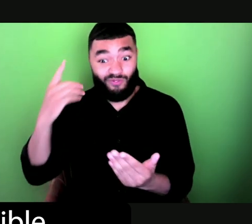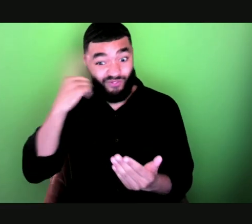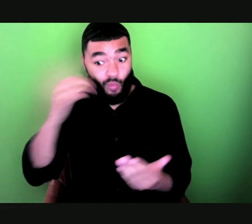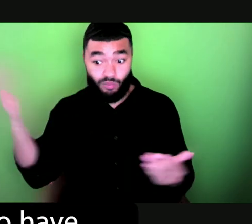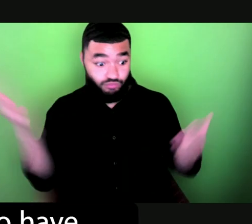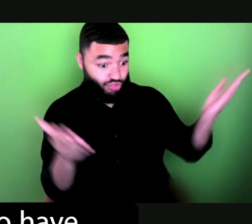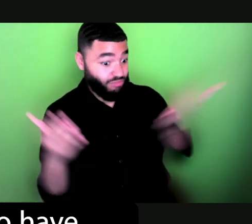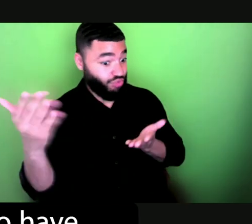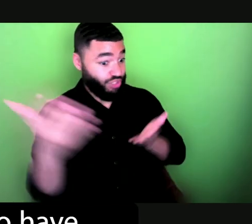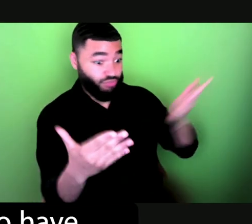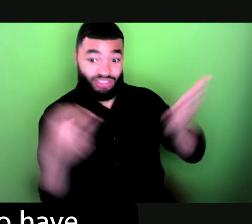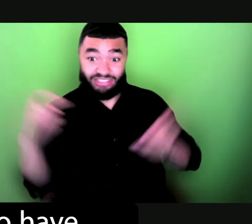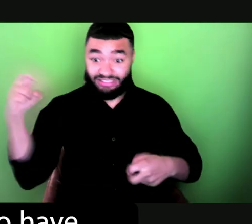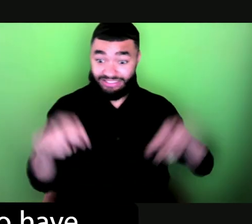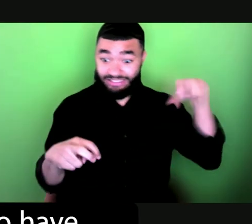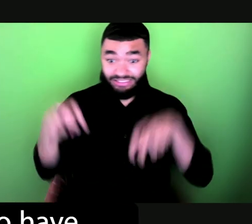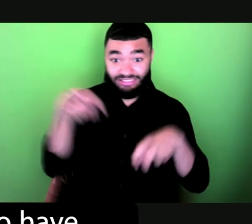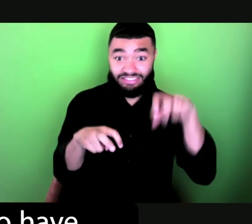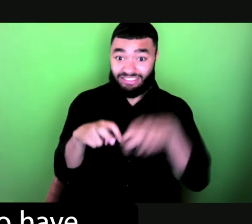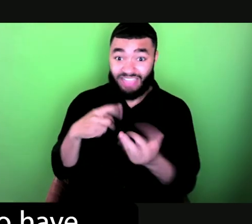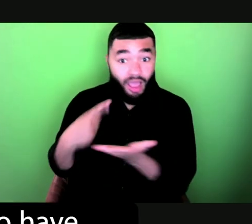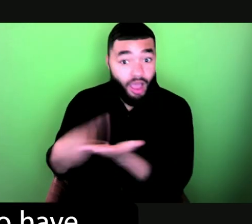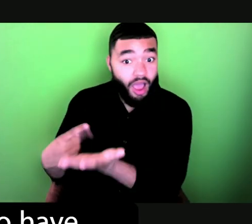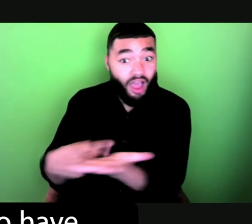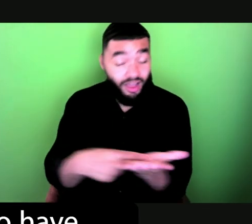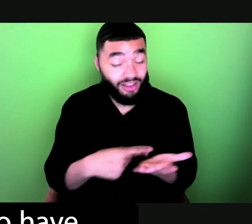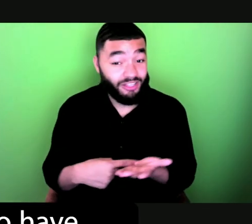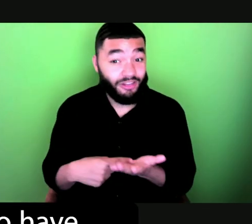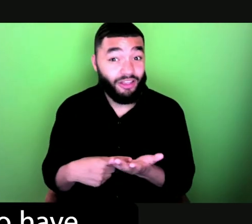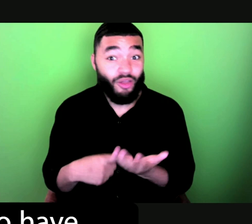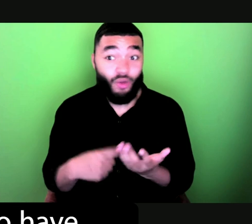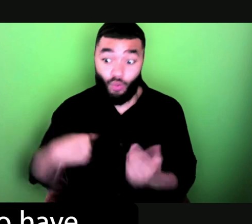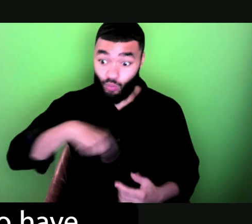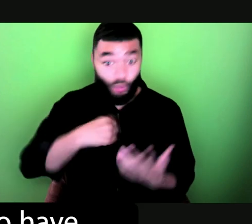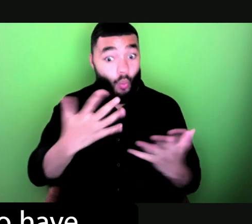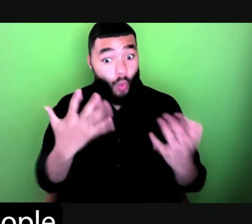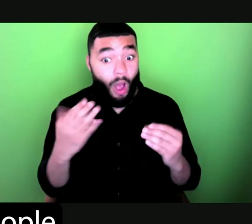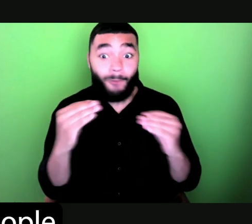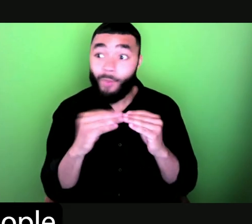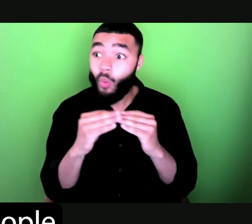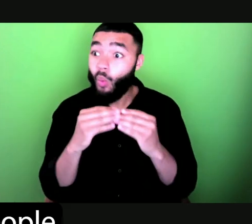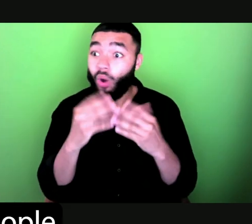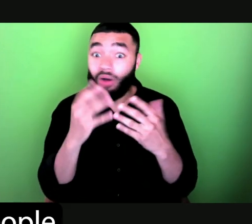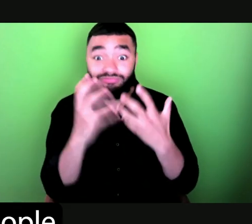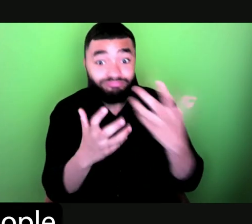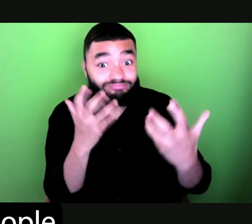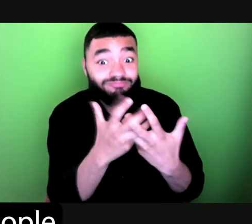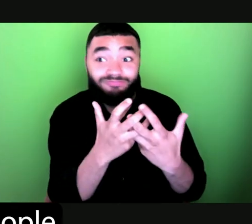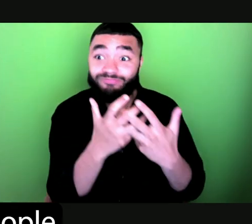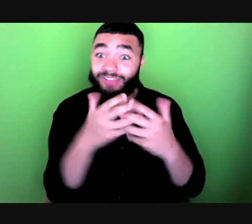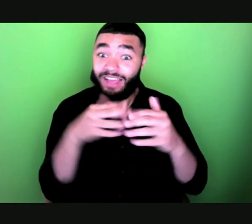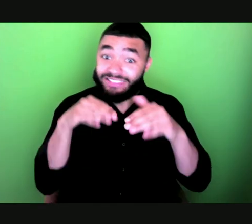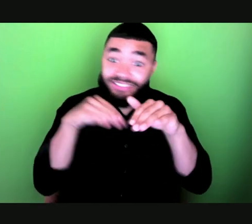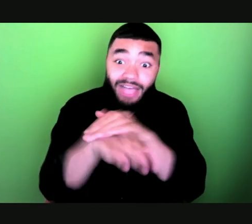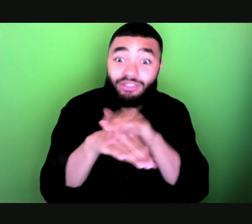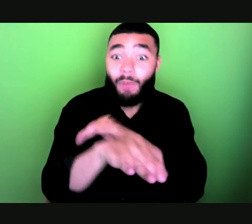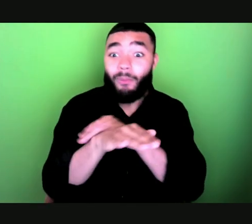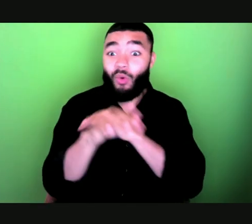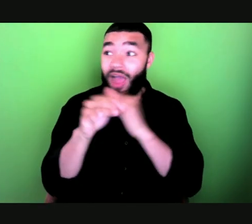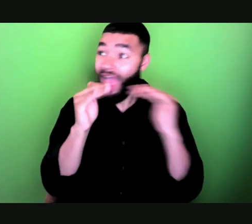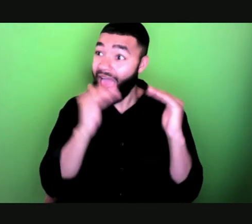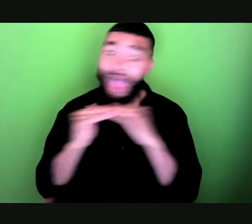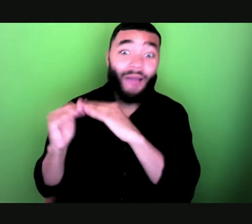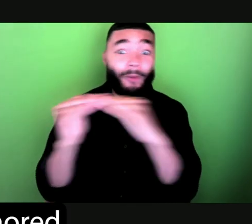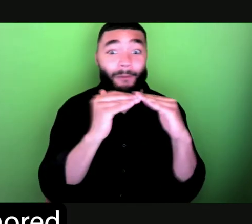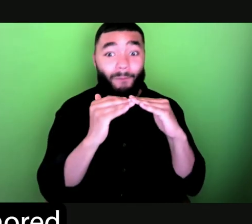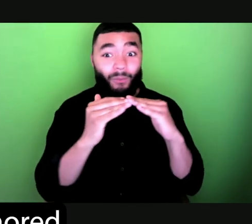world, it requires us to have these conversations together, especially people in leadership and us